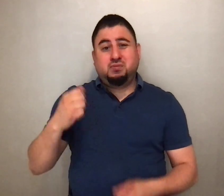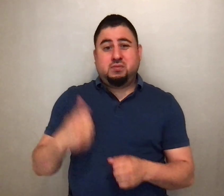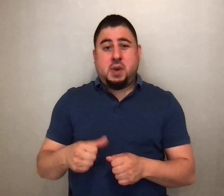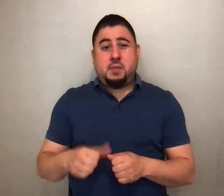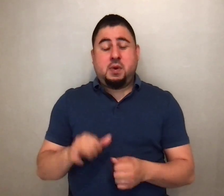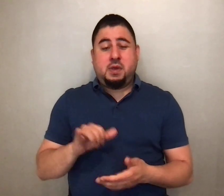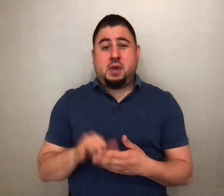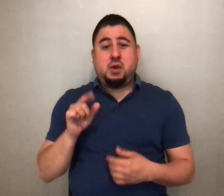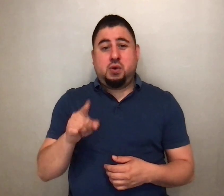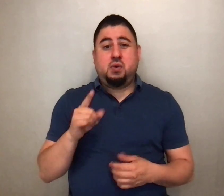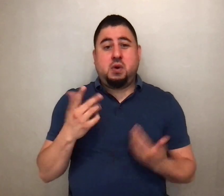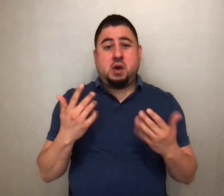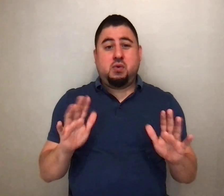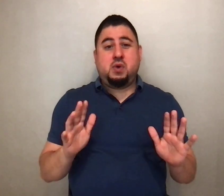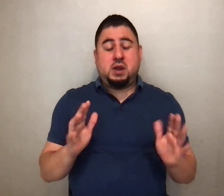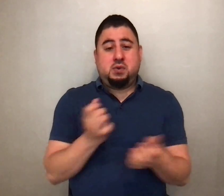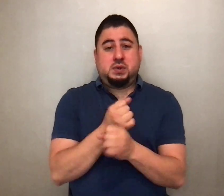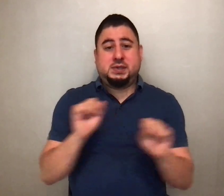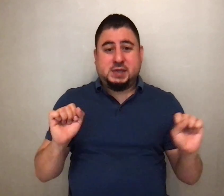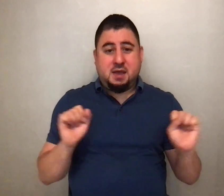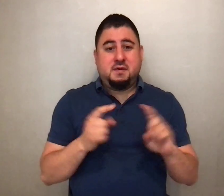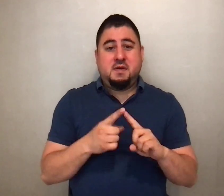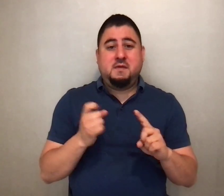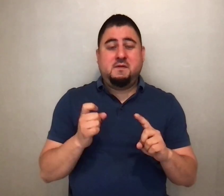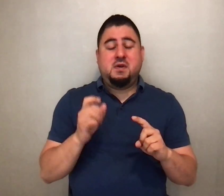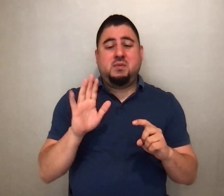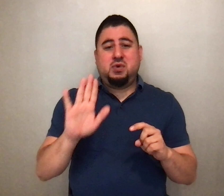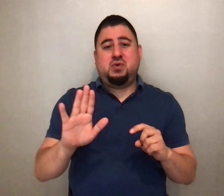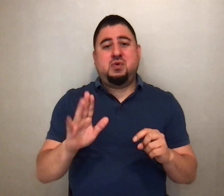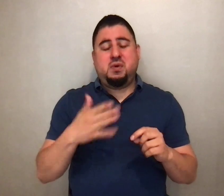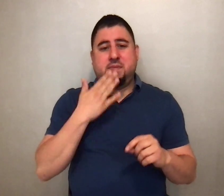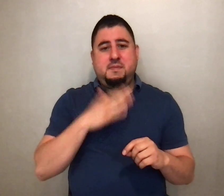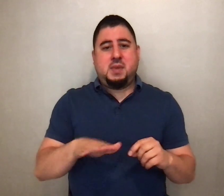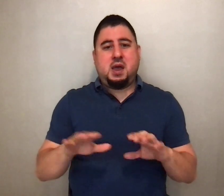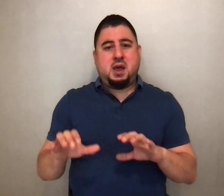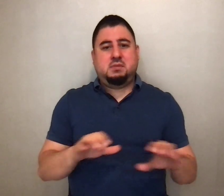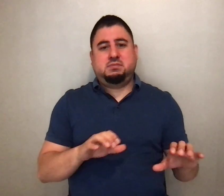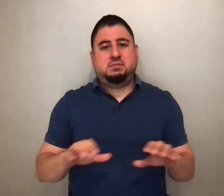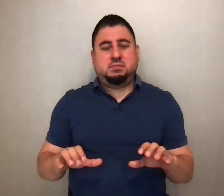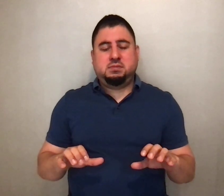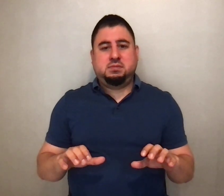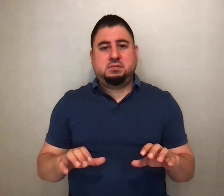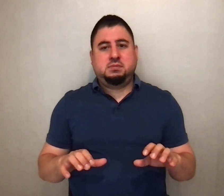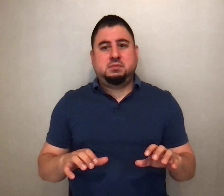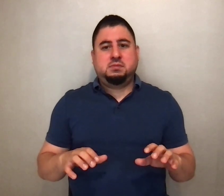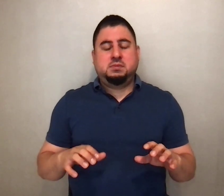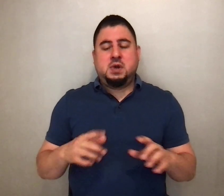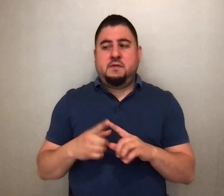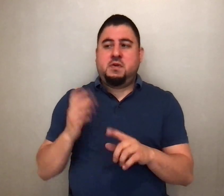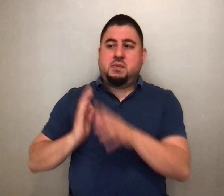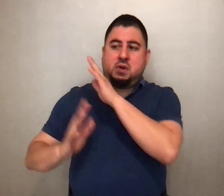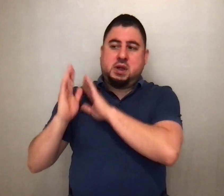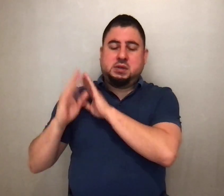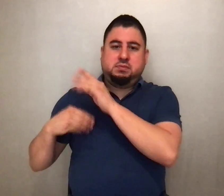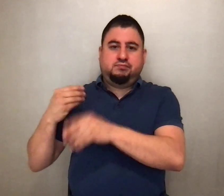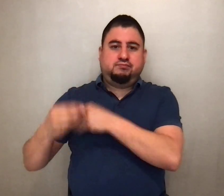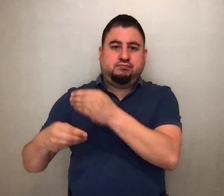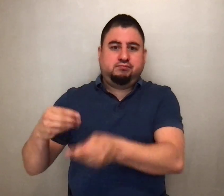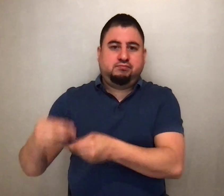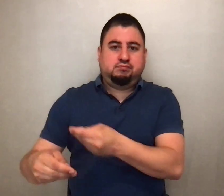you were ransomed from your futile conduct handed on by your ancestors, not